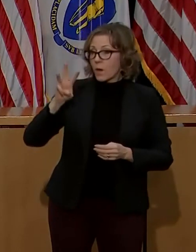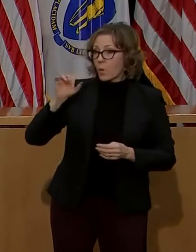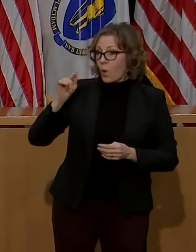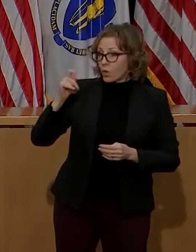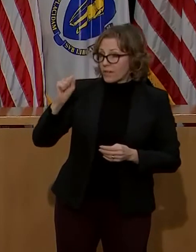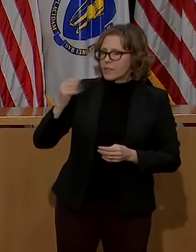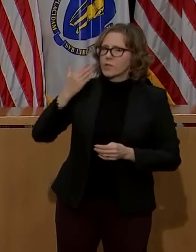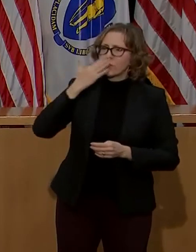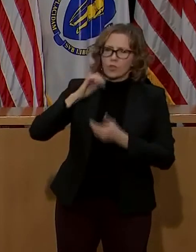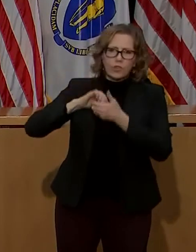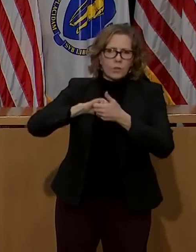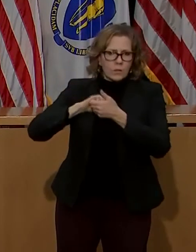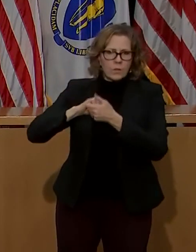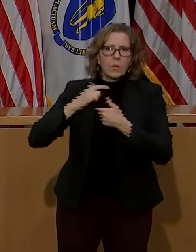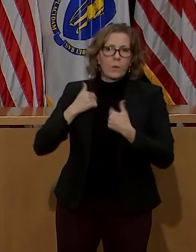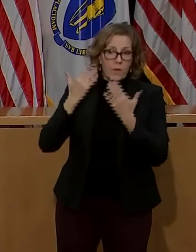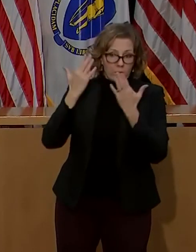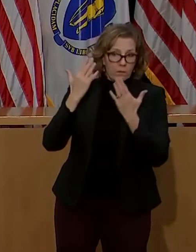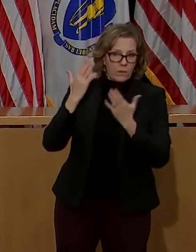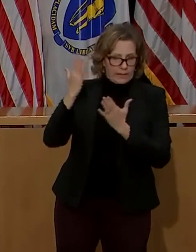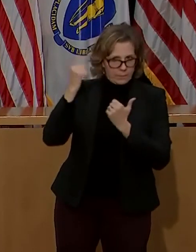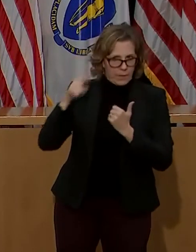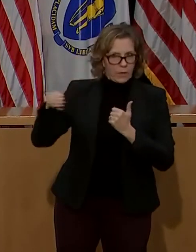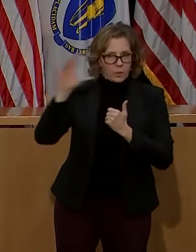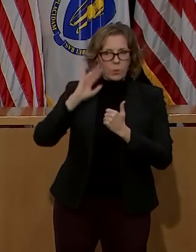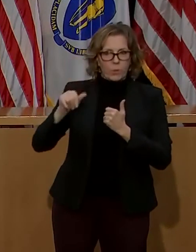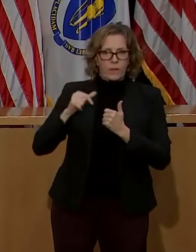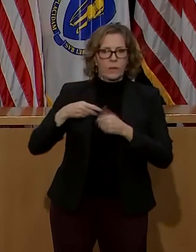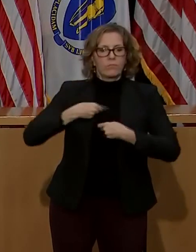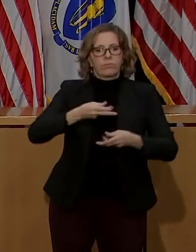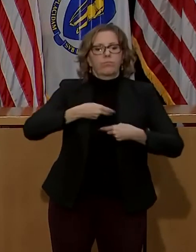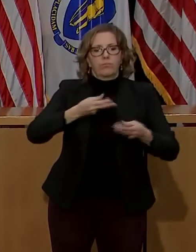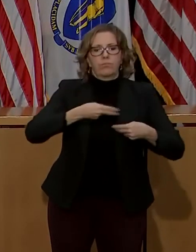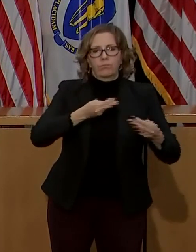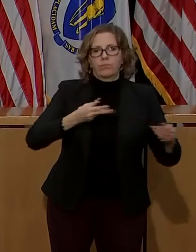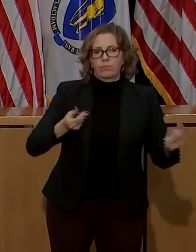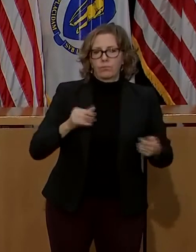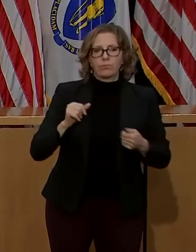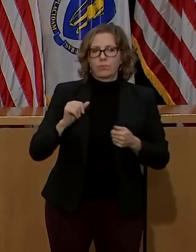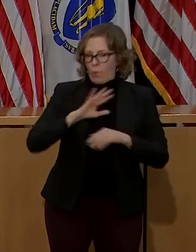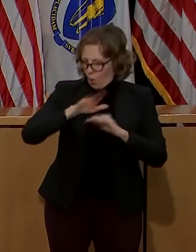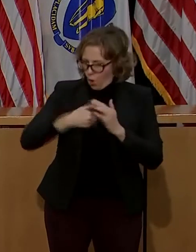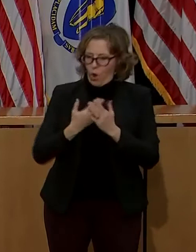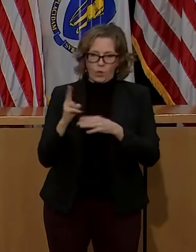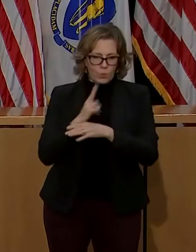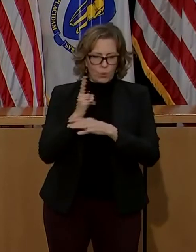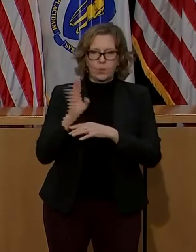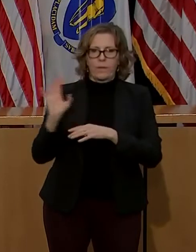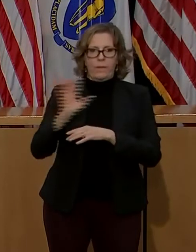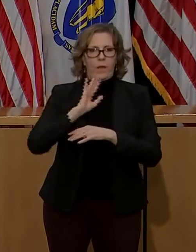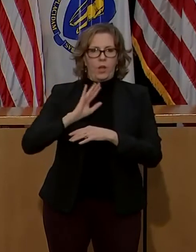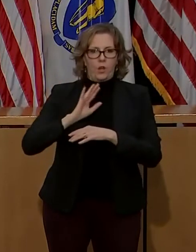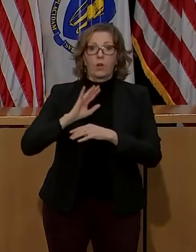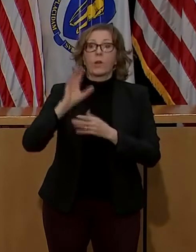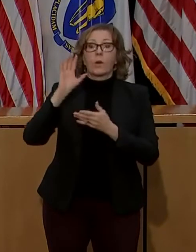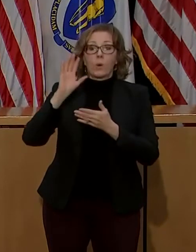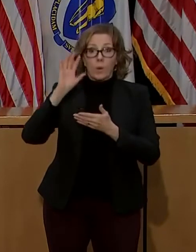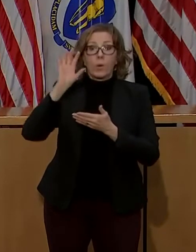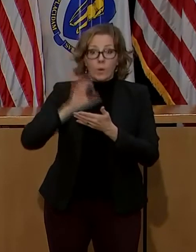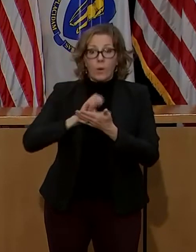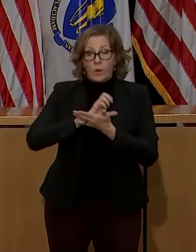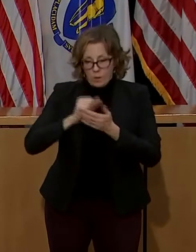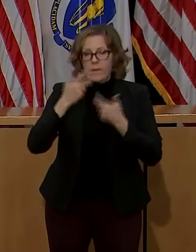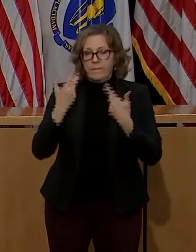expect them to fully utilize their existing supply in the next few weeks. And at that point, we will then resume allocating vaccine